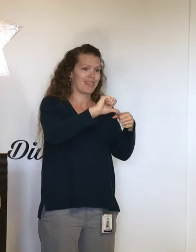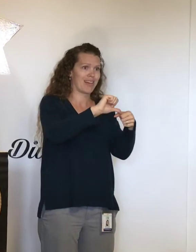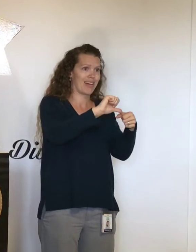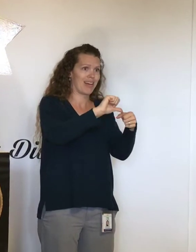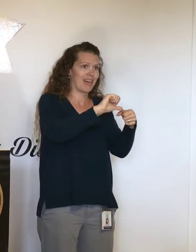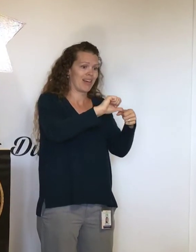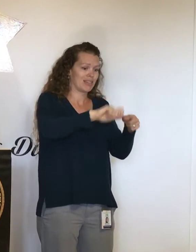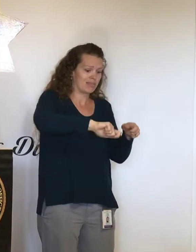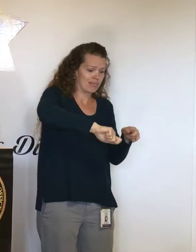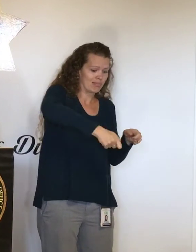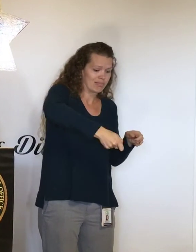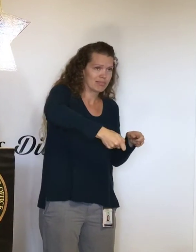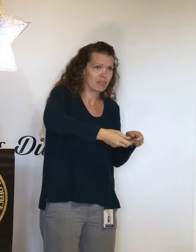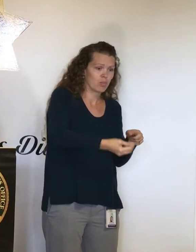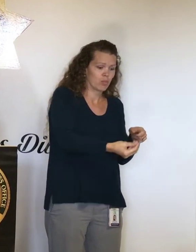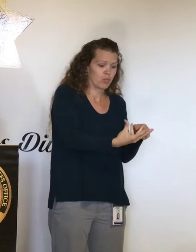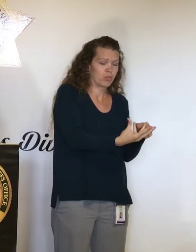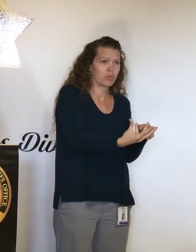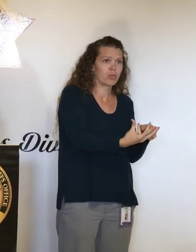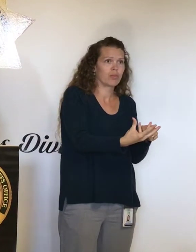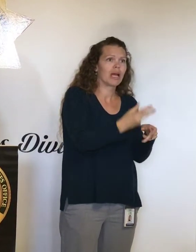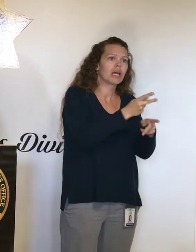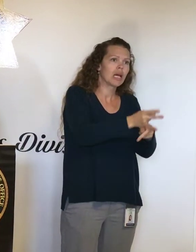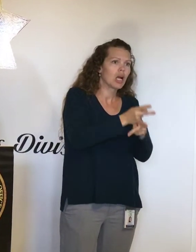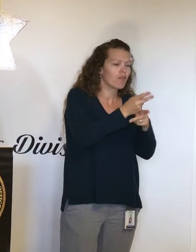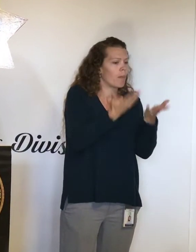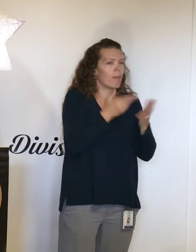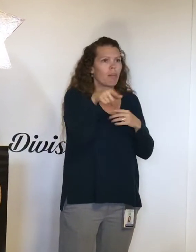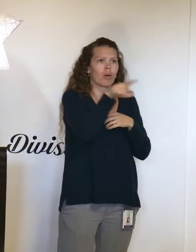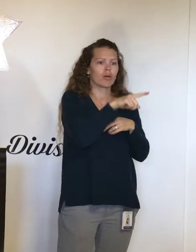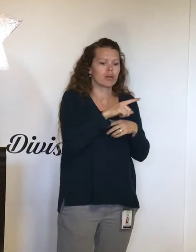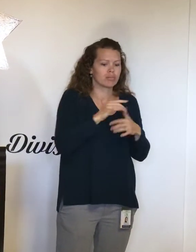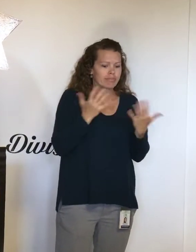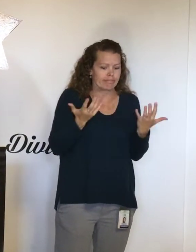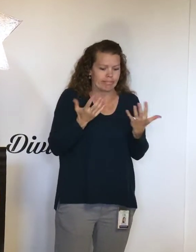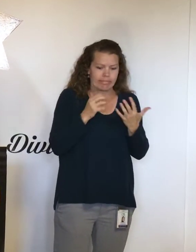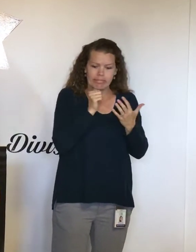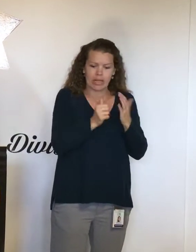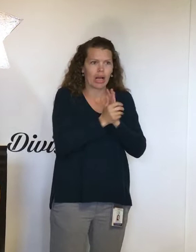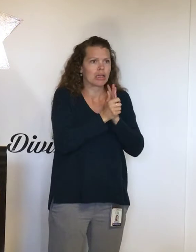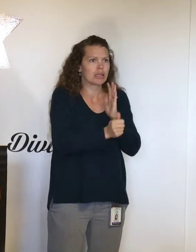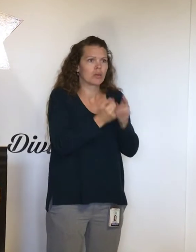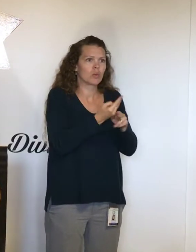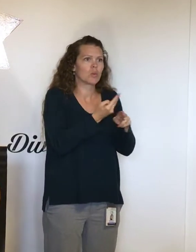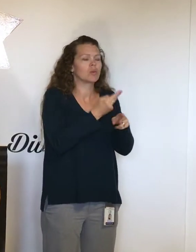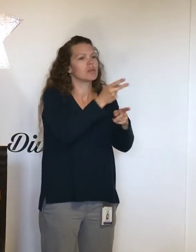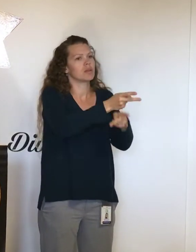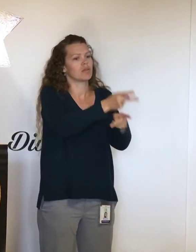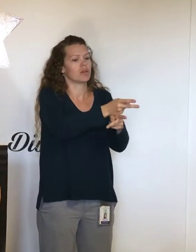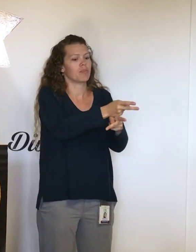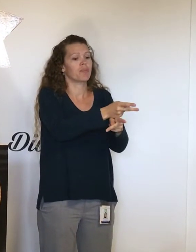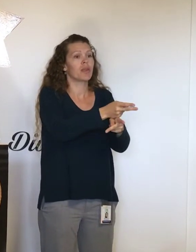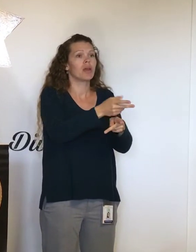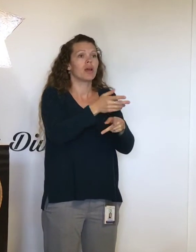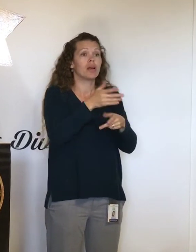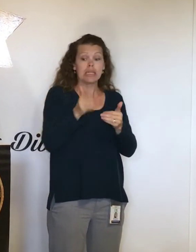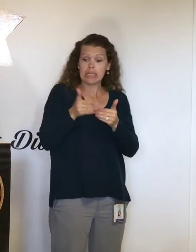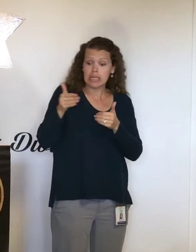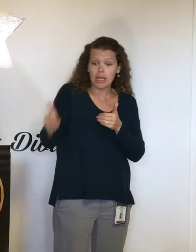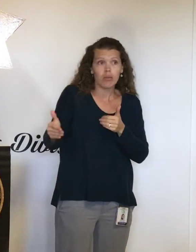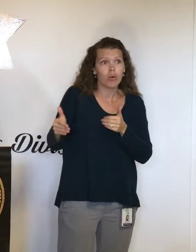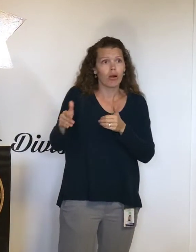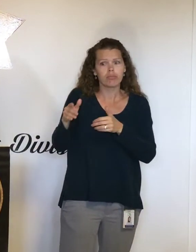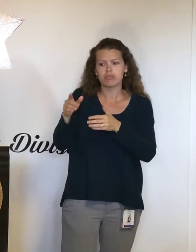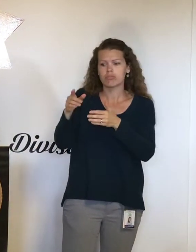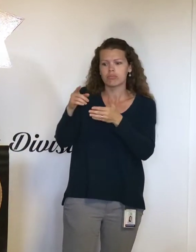Be careful because you may not be used to these devices. Take care of your neighbors. For food, safety.